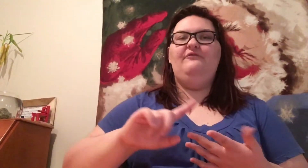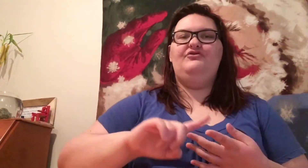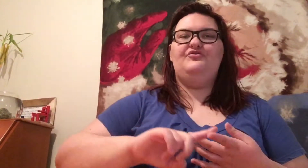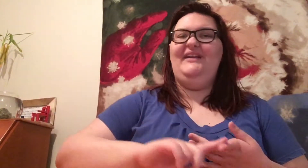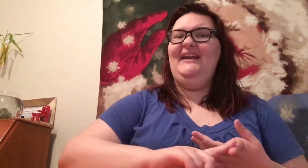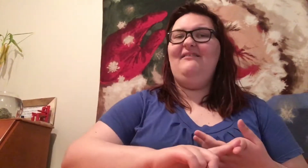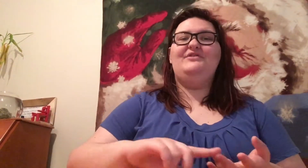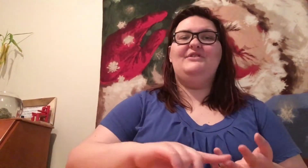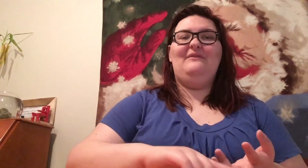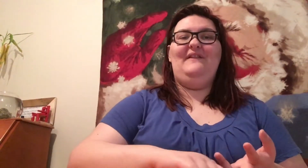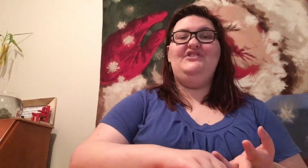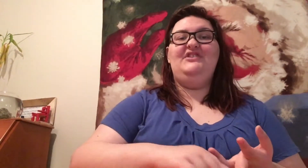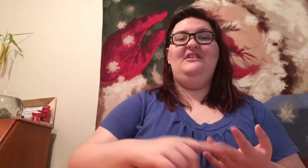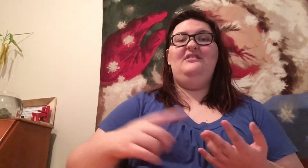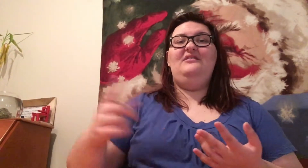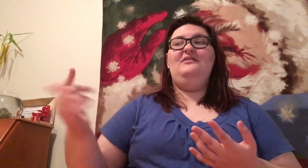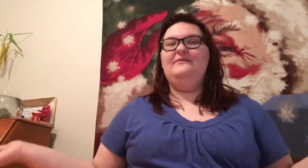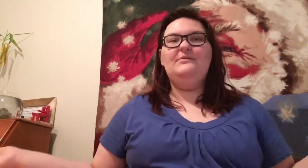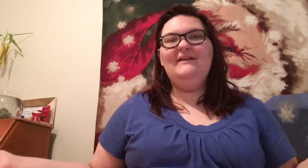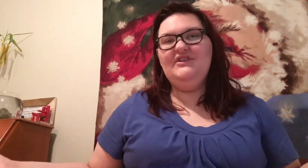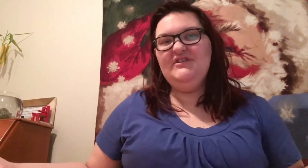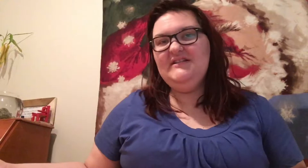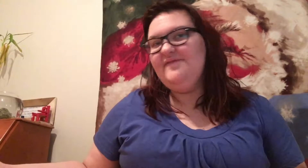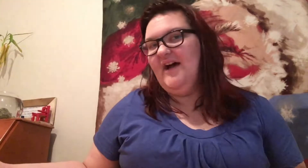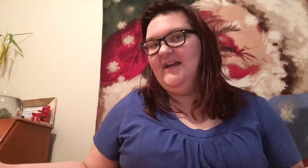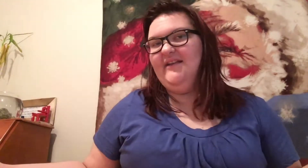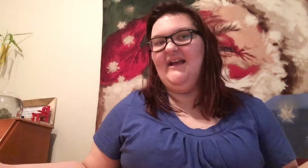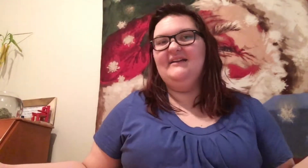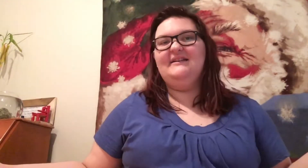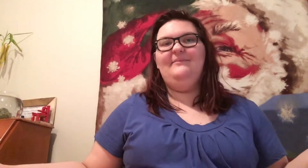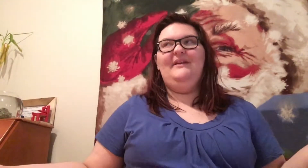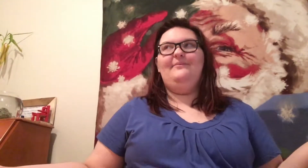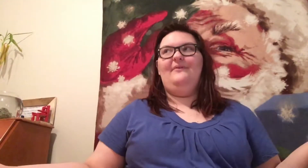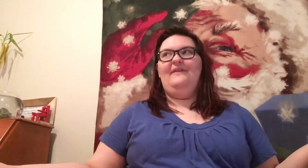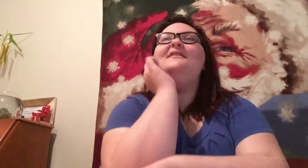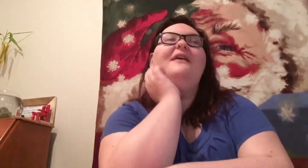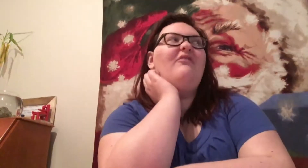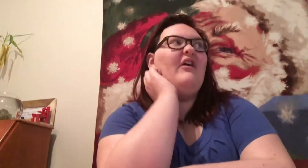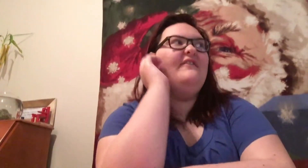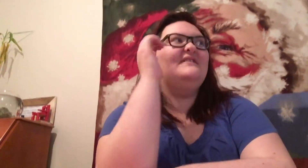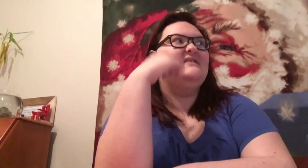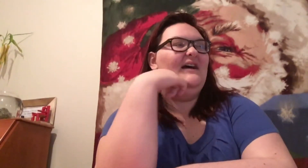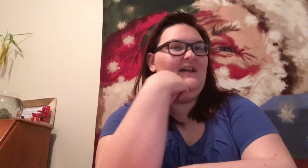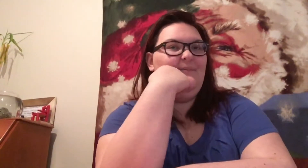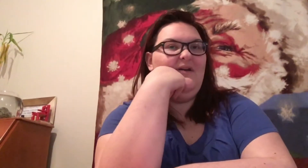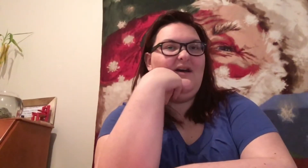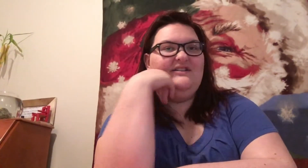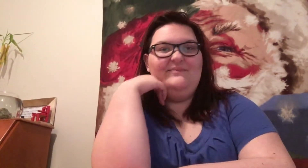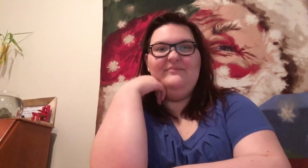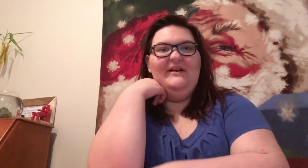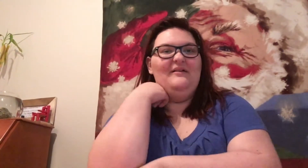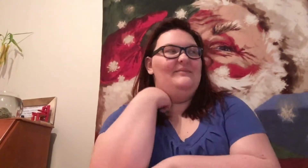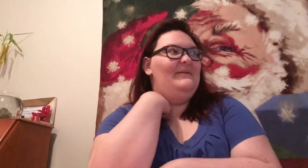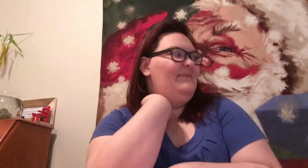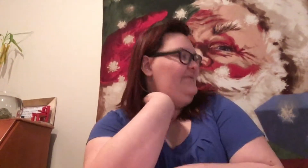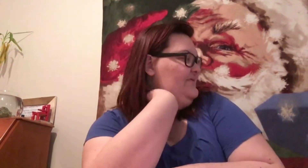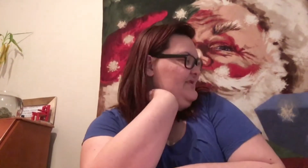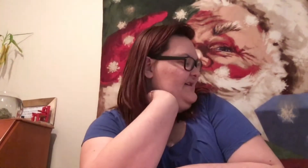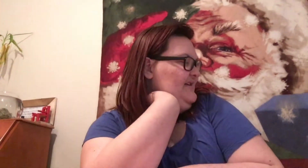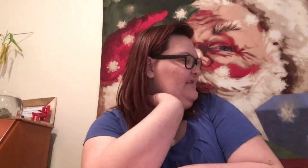you drink? What's your religion? The religion is fine. Like, asking people. A lot of the time, I just put my arm up. I was just kind of